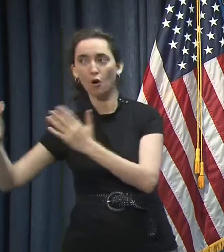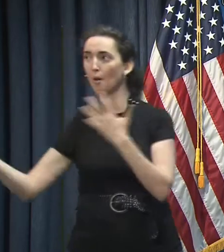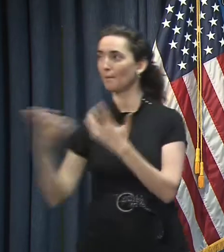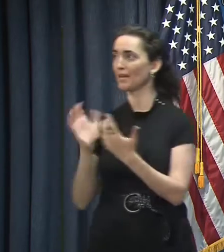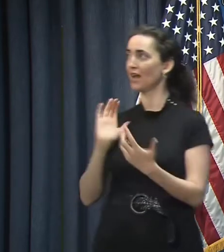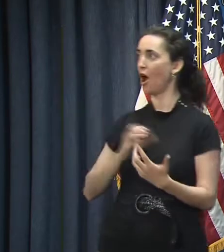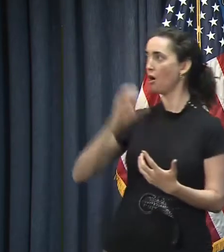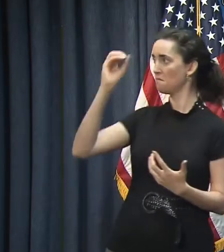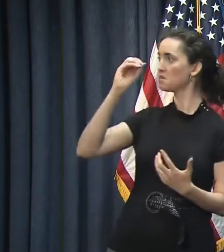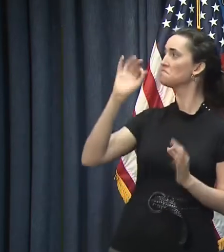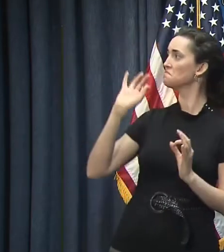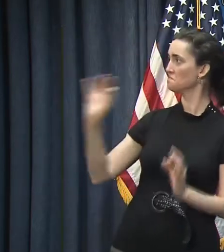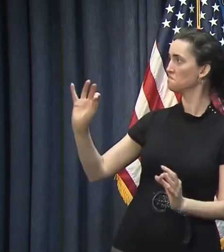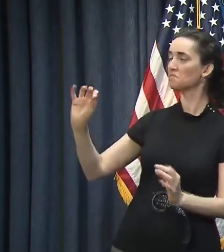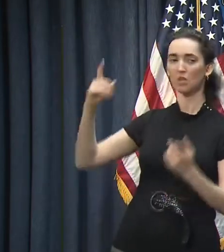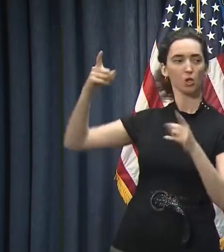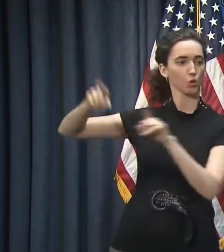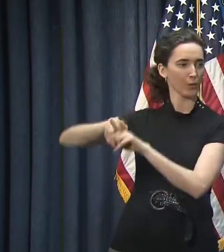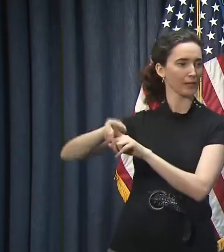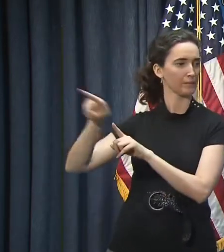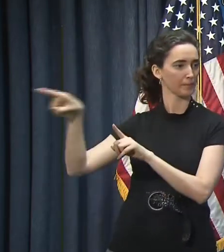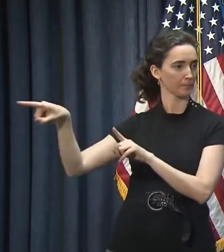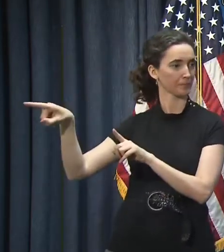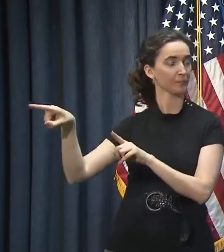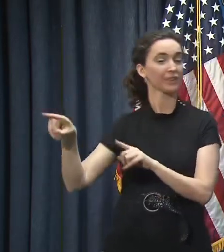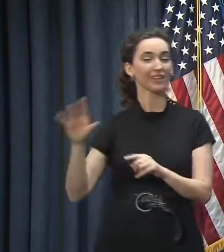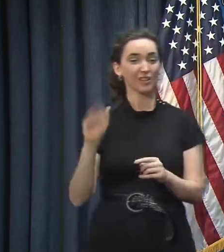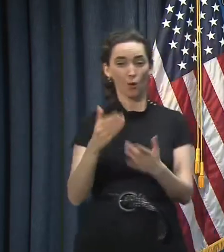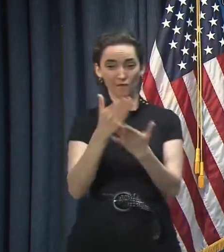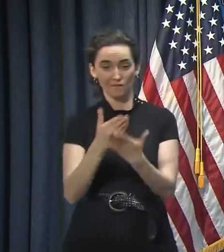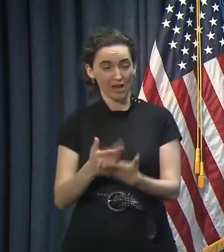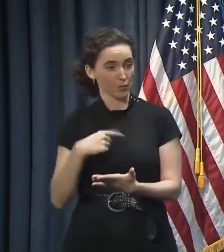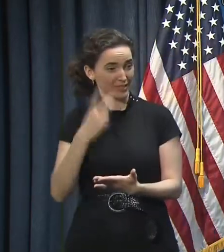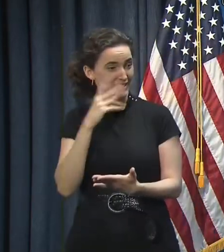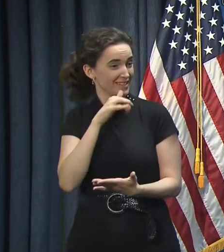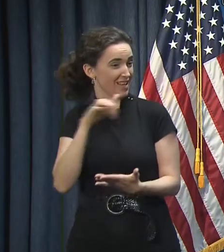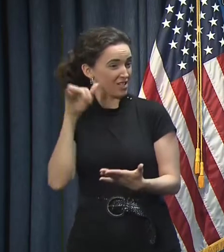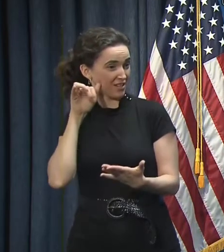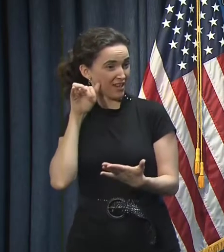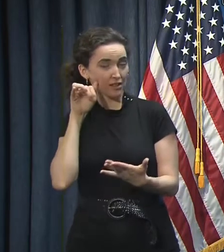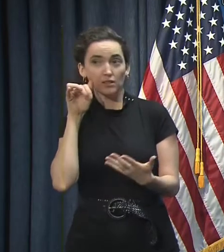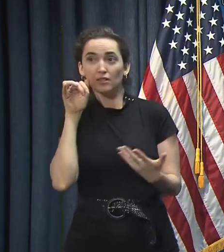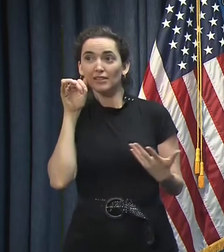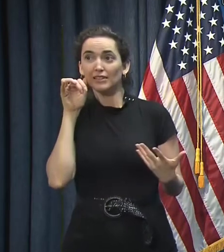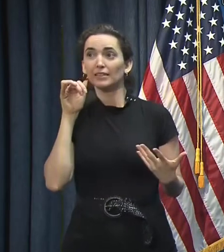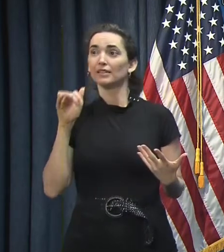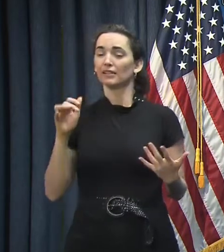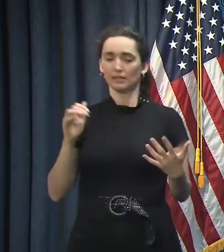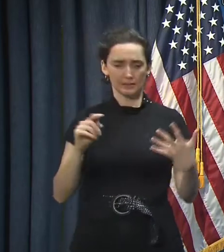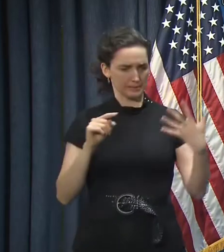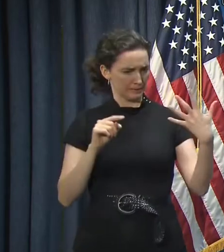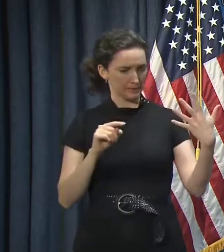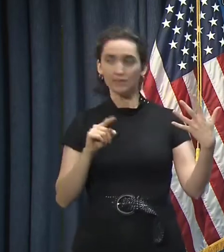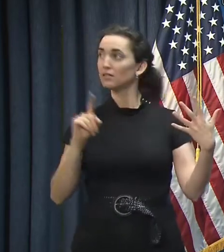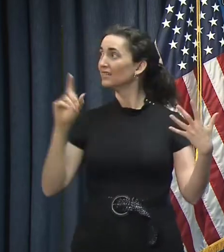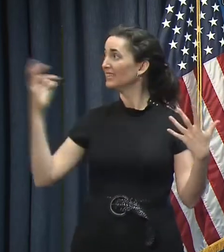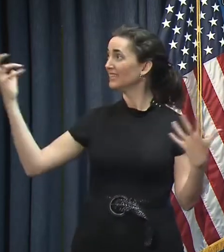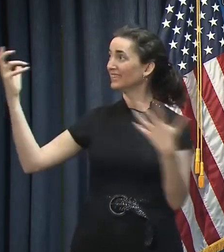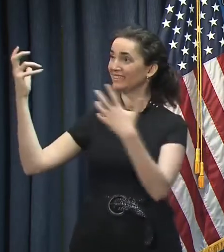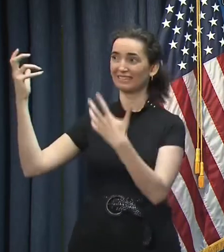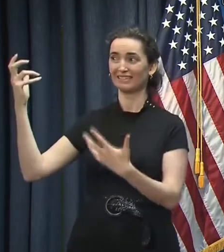to look at. And when we look at that data, as we shared yesterday, we don't see that we yet have what we need to safely be able to have people